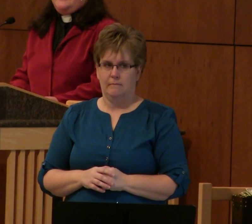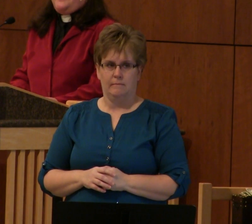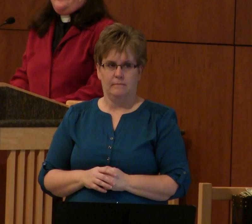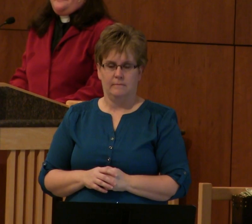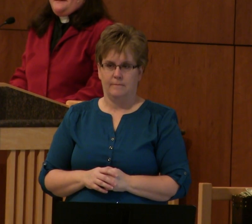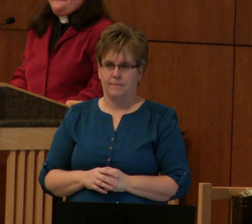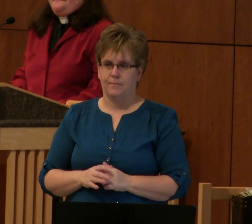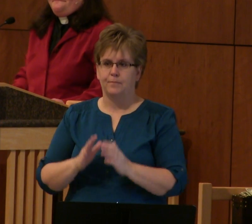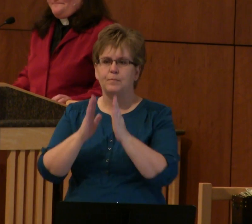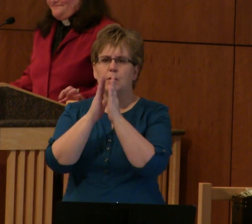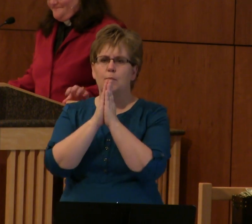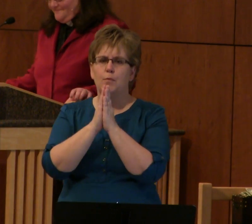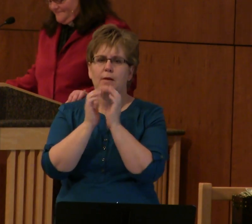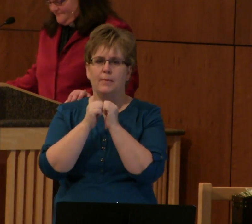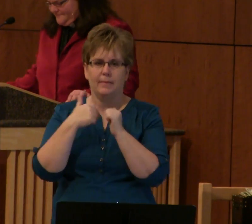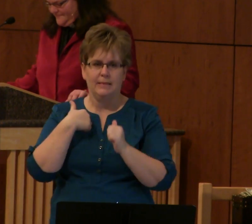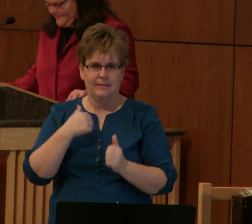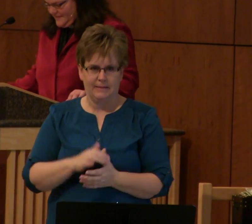Please pray with me.